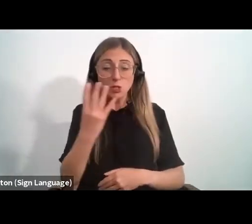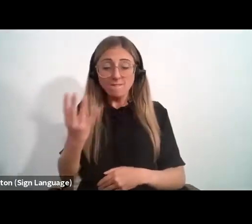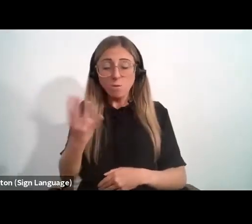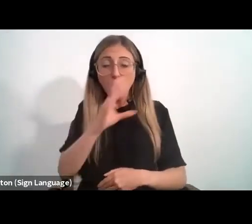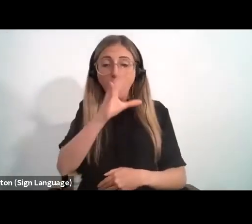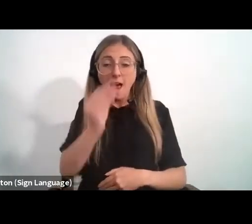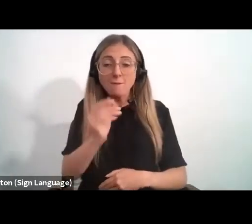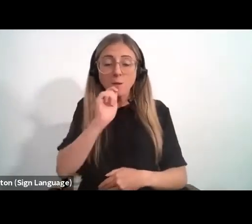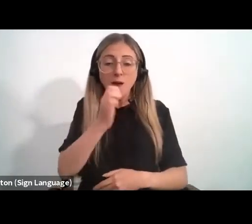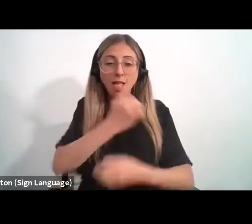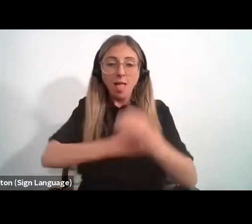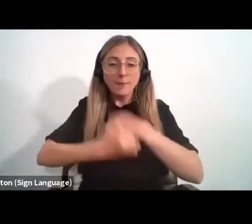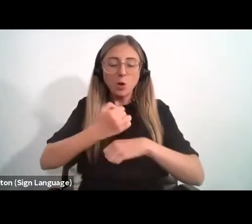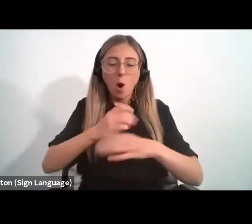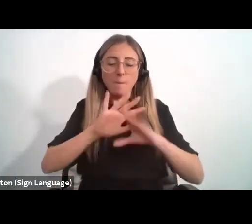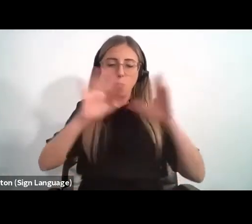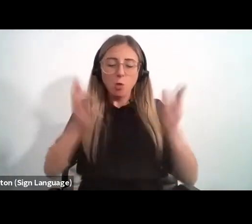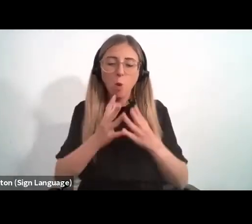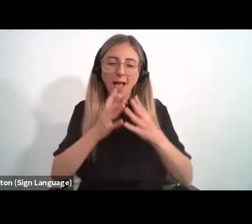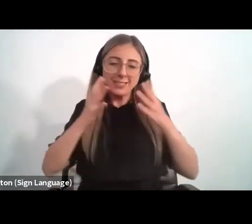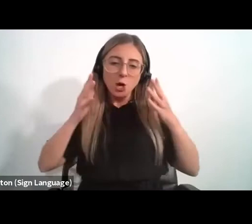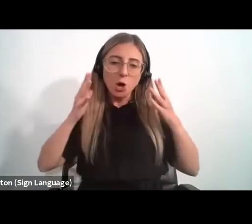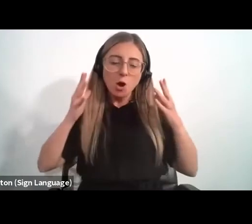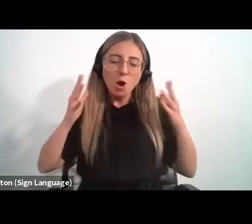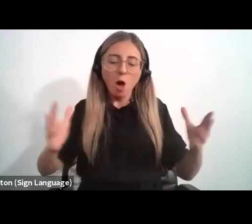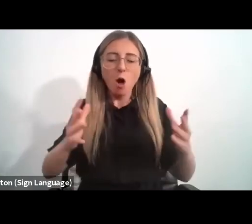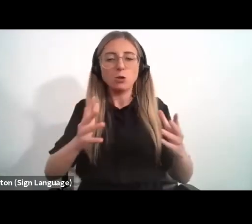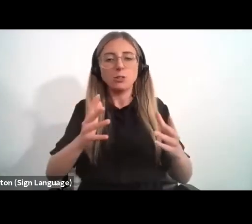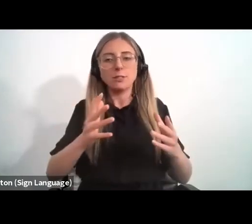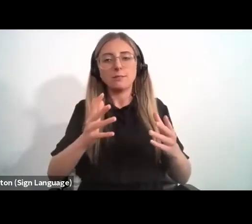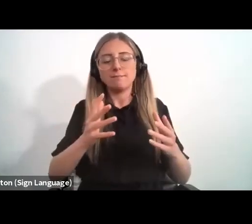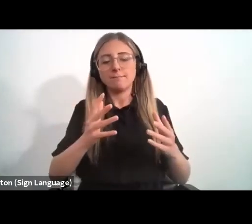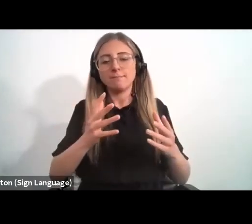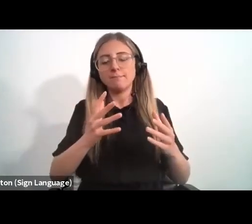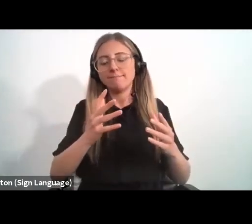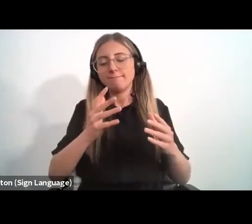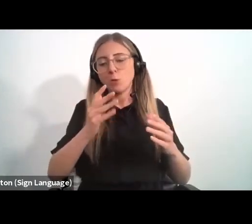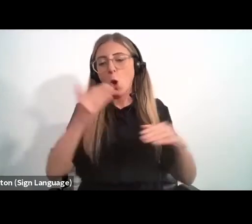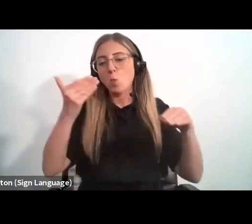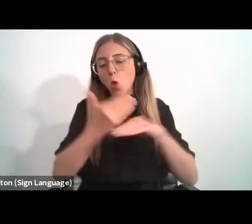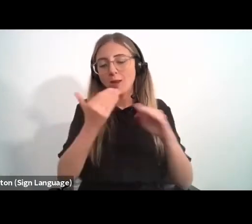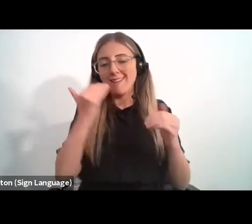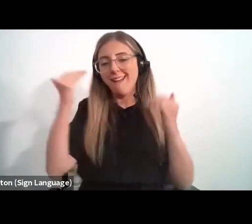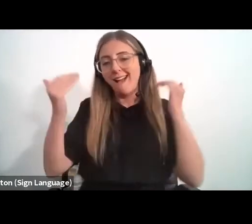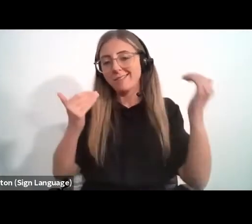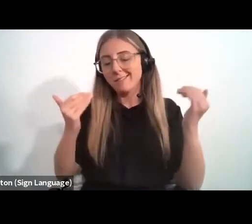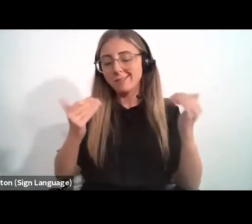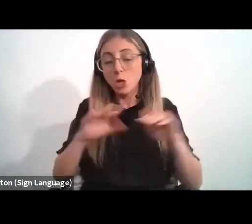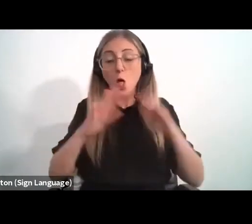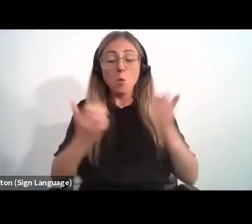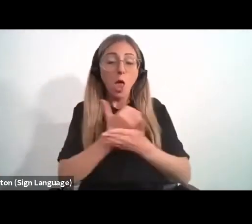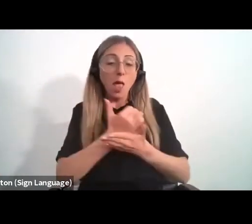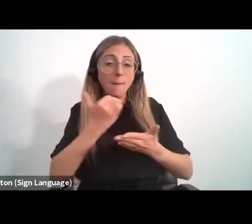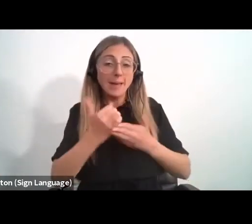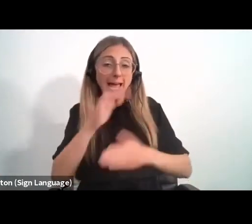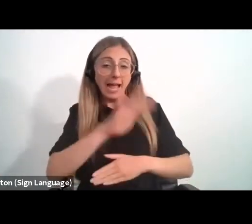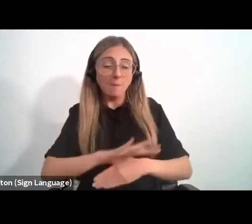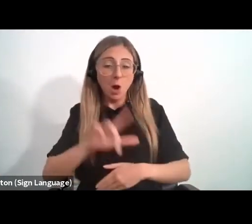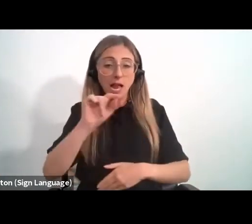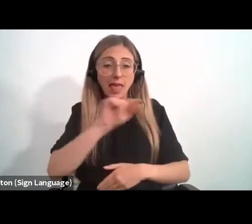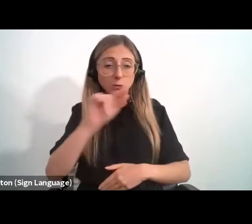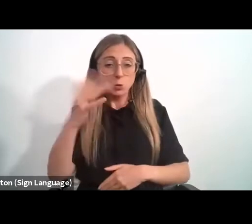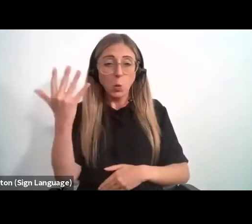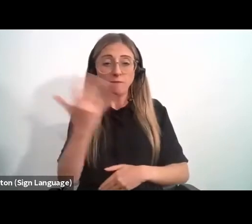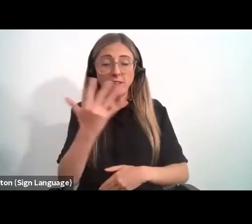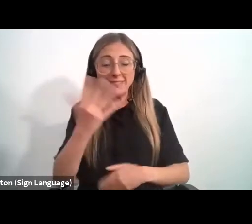will be home to the world's largest number of working age adults. The World Bank estimates that 11 to 15 percent GDP